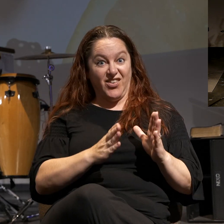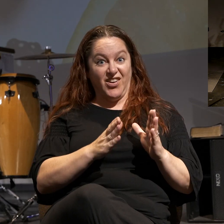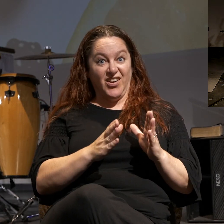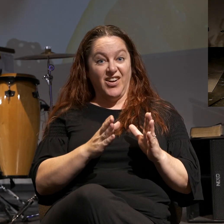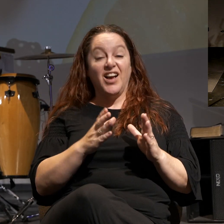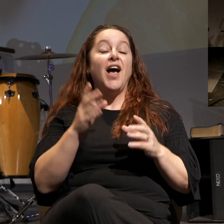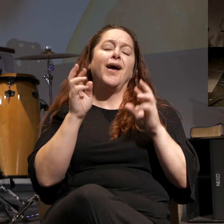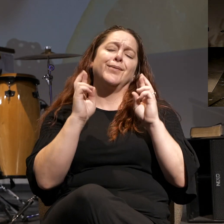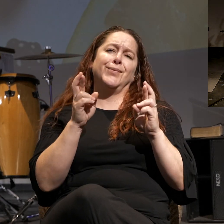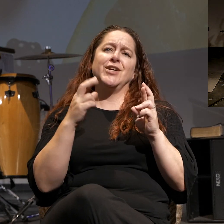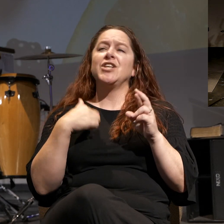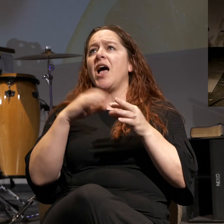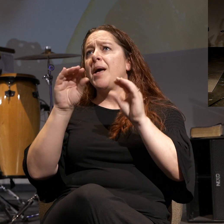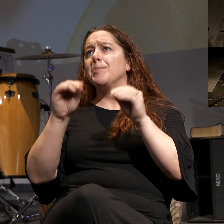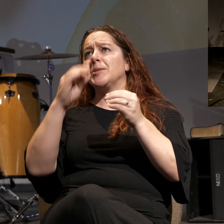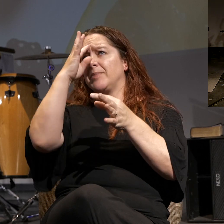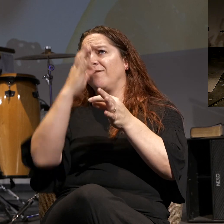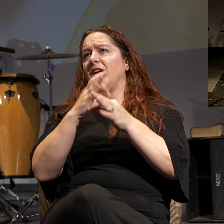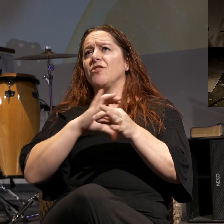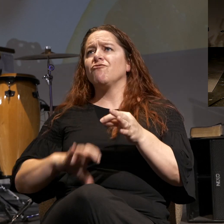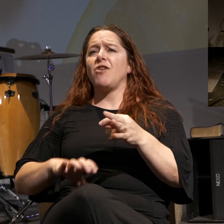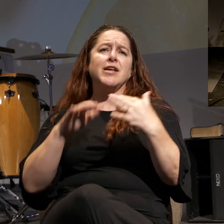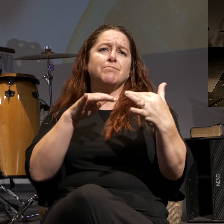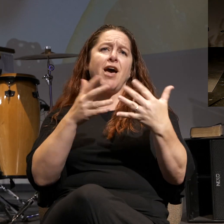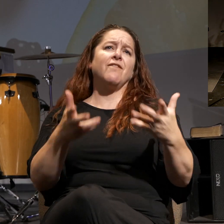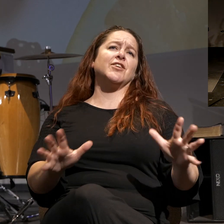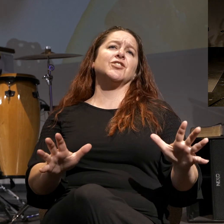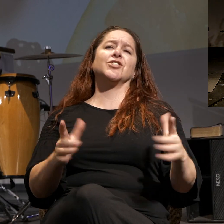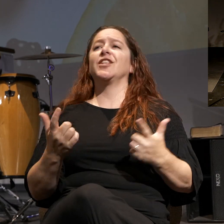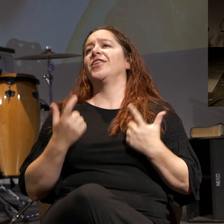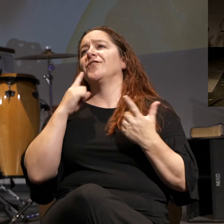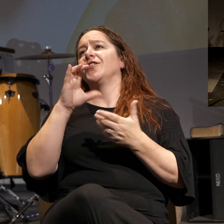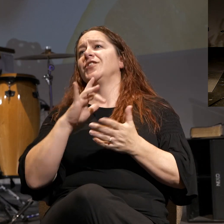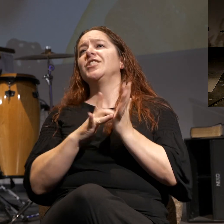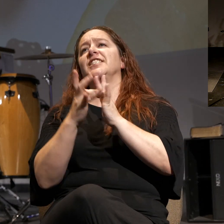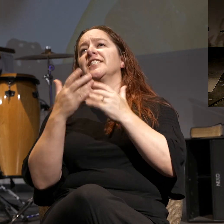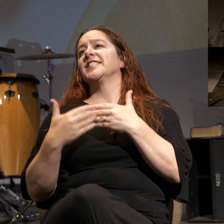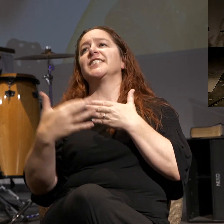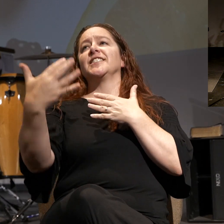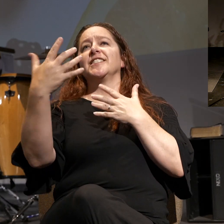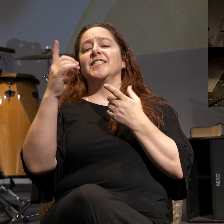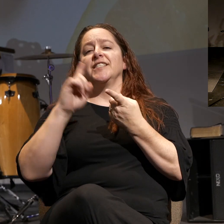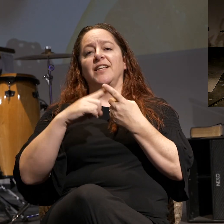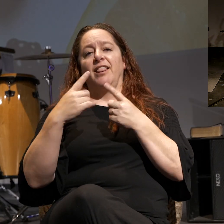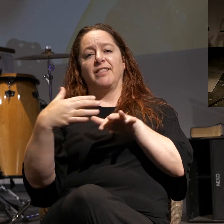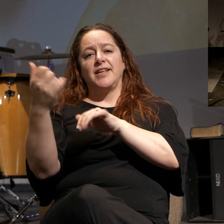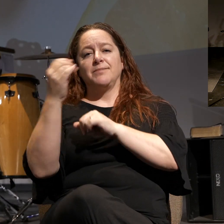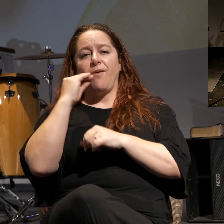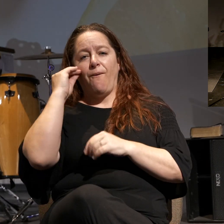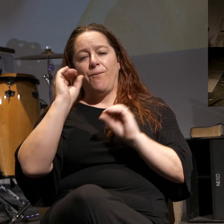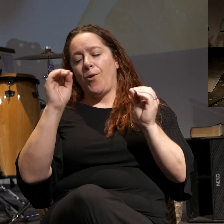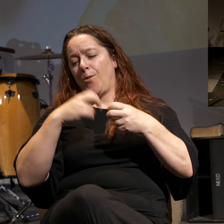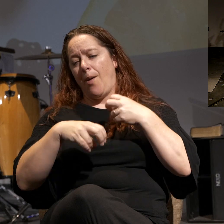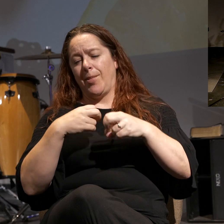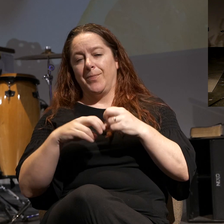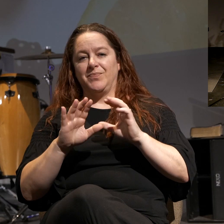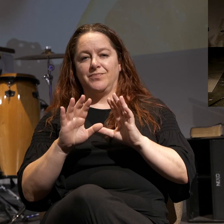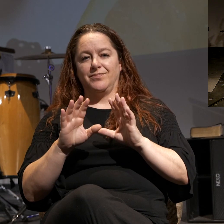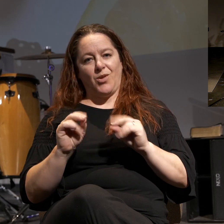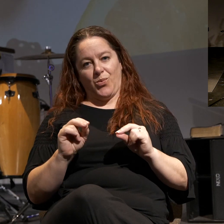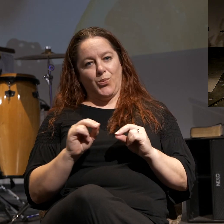my faith in Christ that the battle was over, and I can live for Jesus the rest of my life until He takes me home. No problems. No.